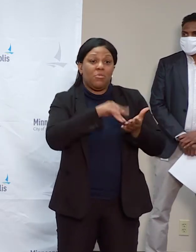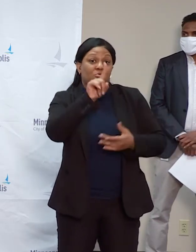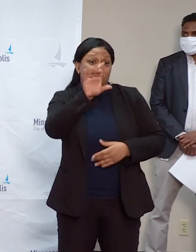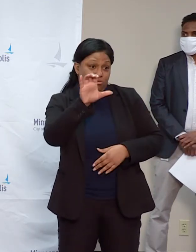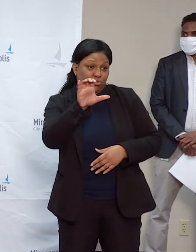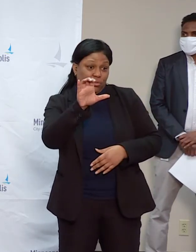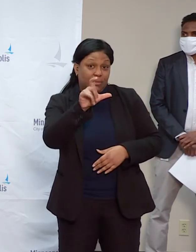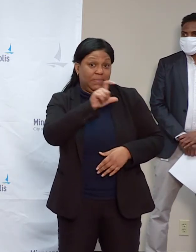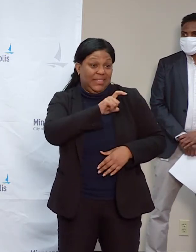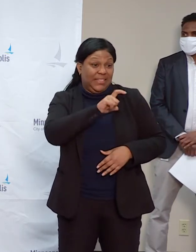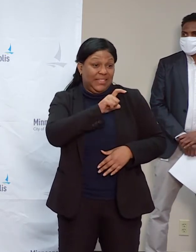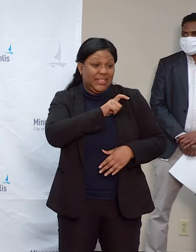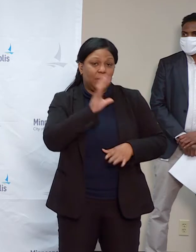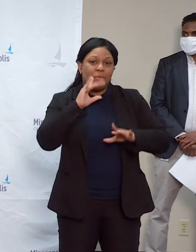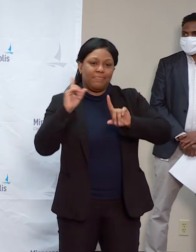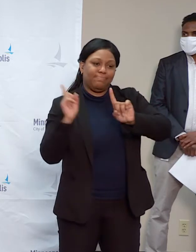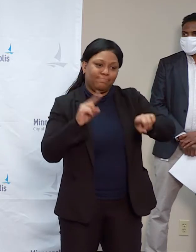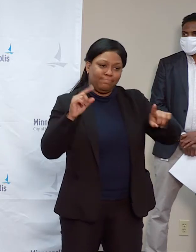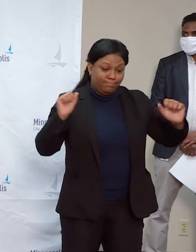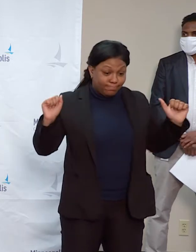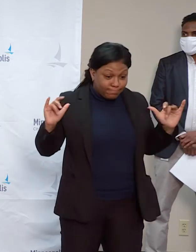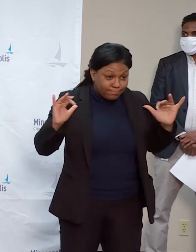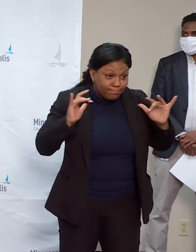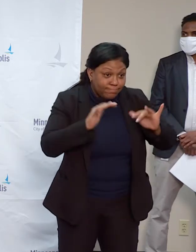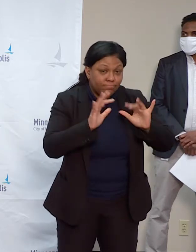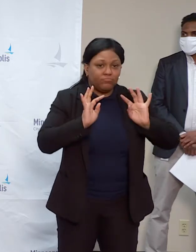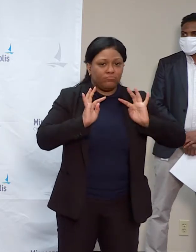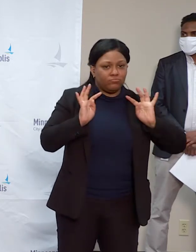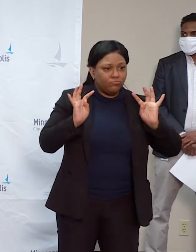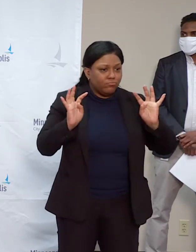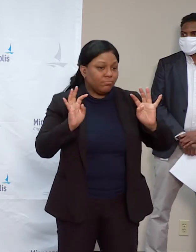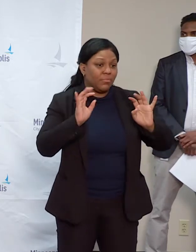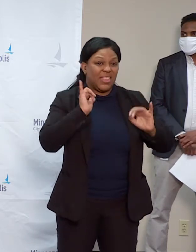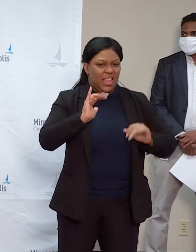different mutual aid jurisdictions. We're very appreciative of their assistance.